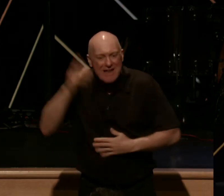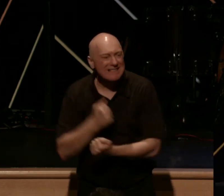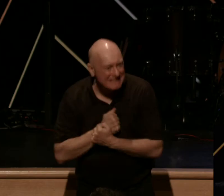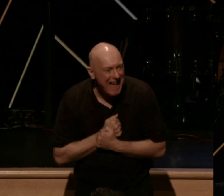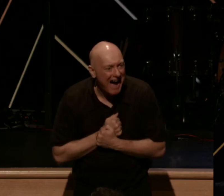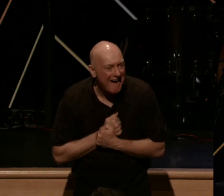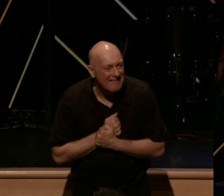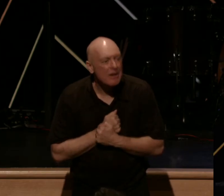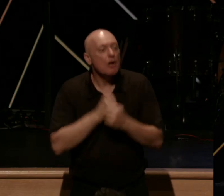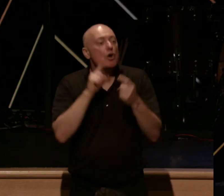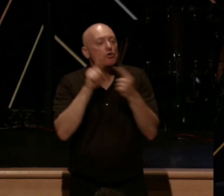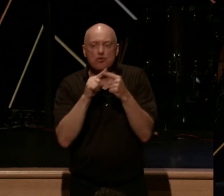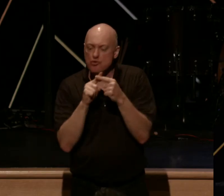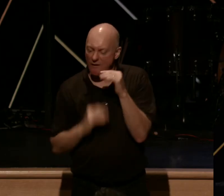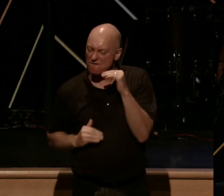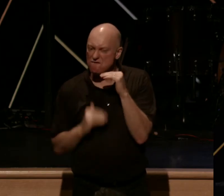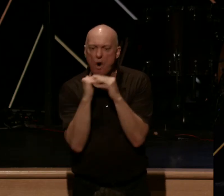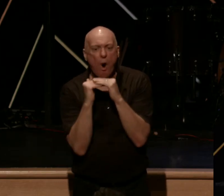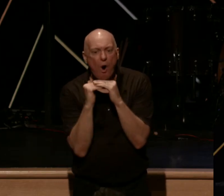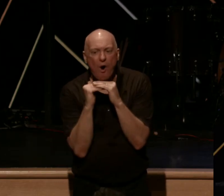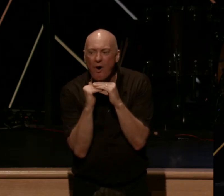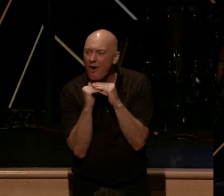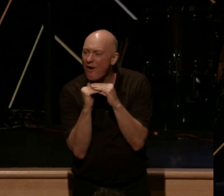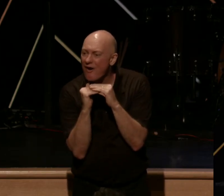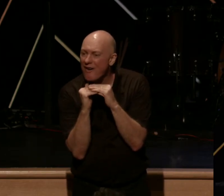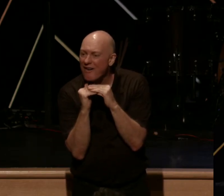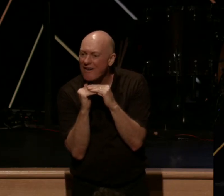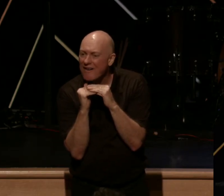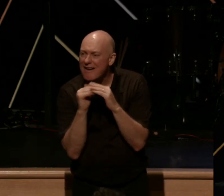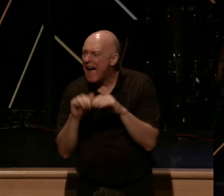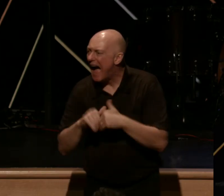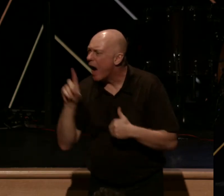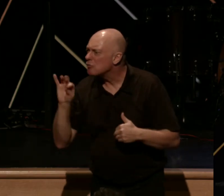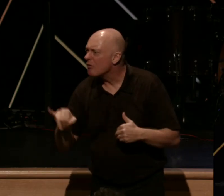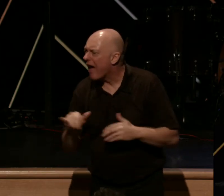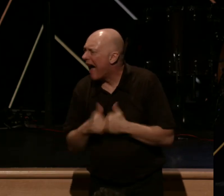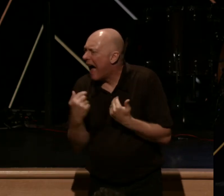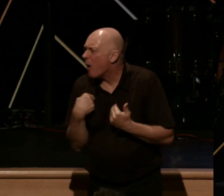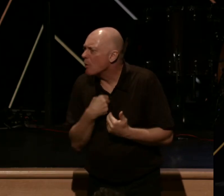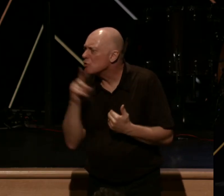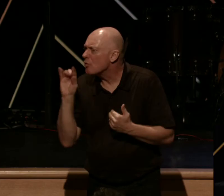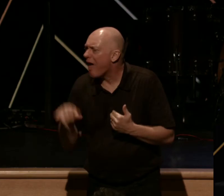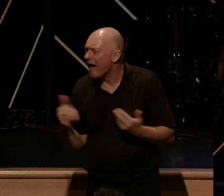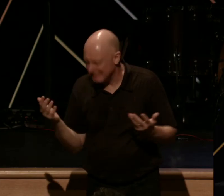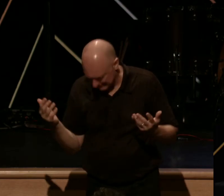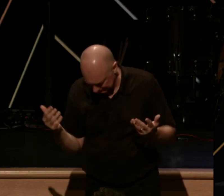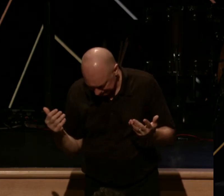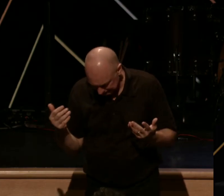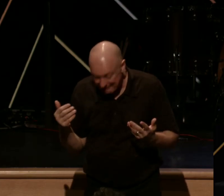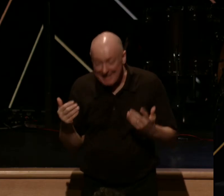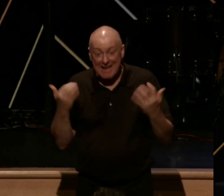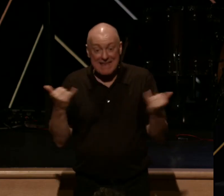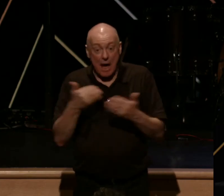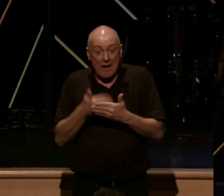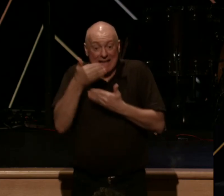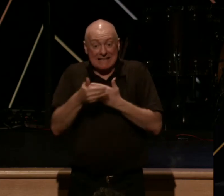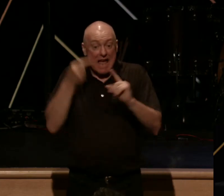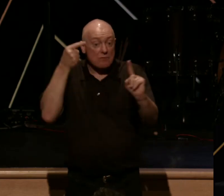to the full. And so how do we do that? Well, that leads us to our next point. You could jot this down.